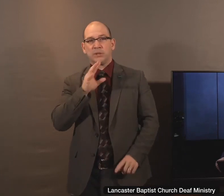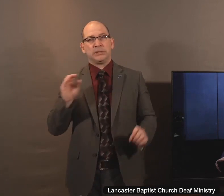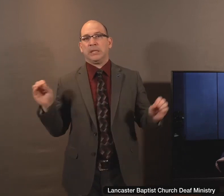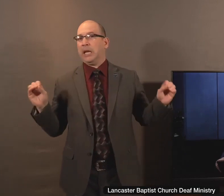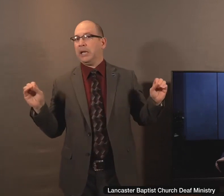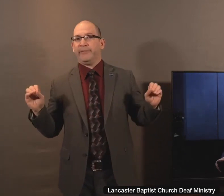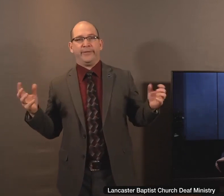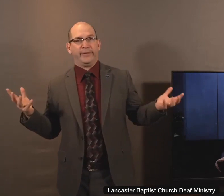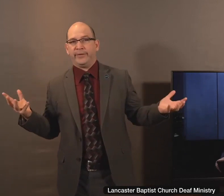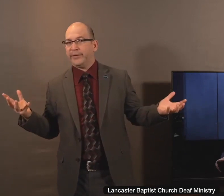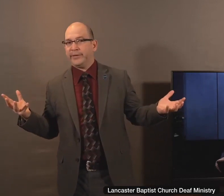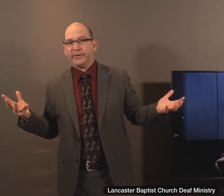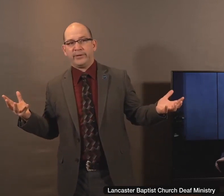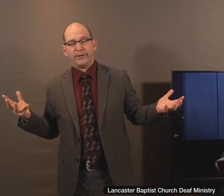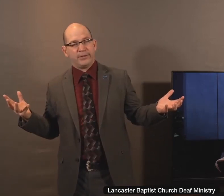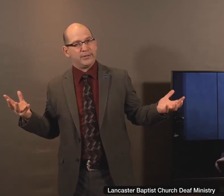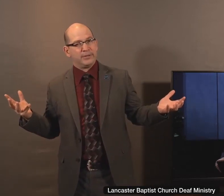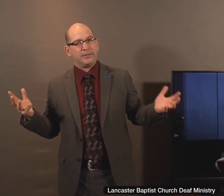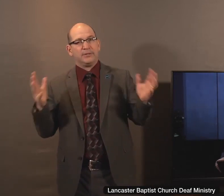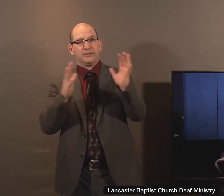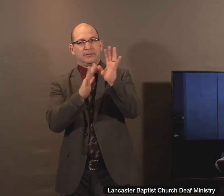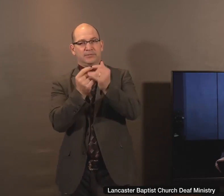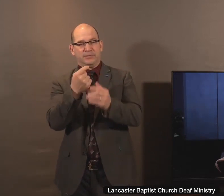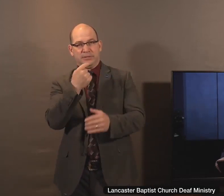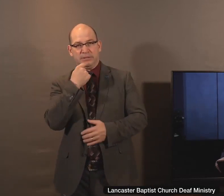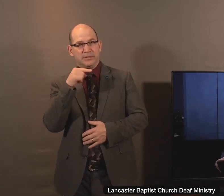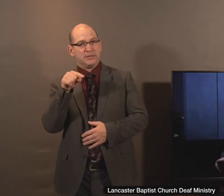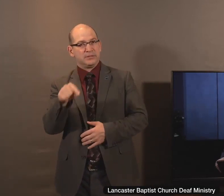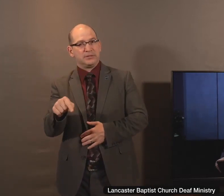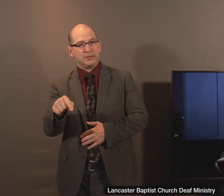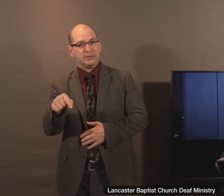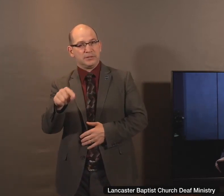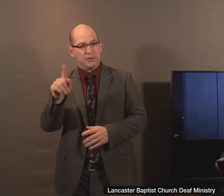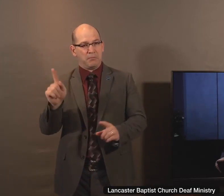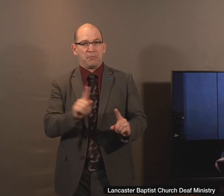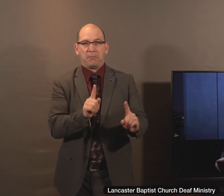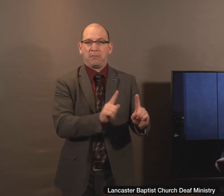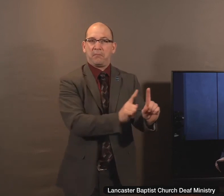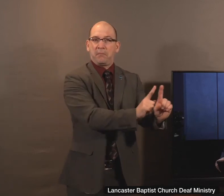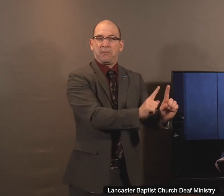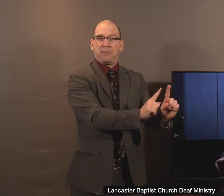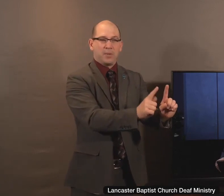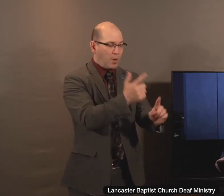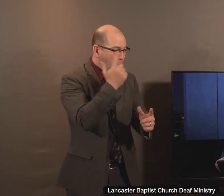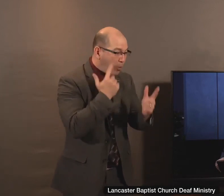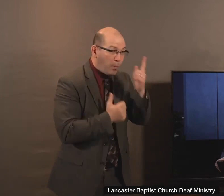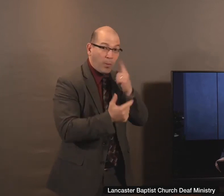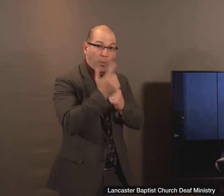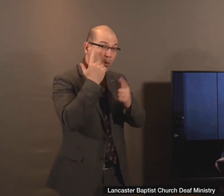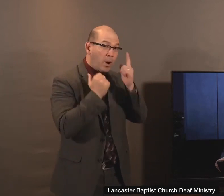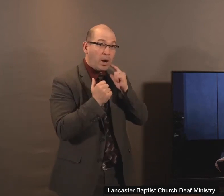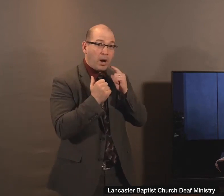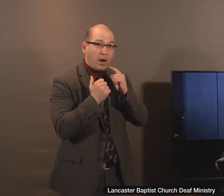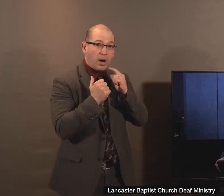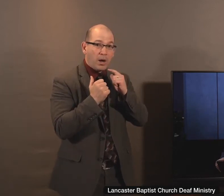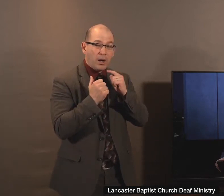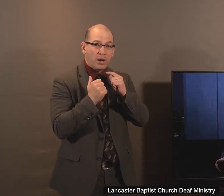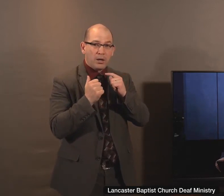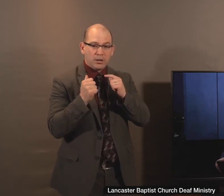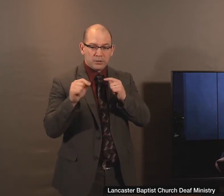never spoke a word. The Bible tells us that she stood behind him, verse 38, weeping. She wiped the oil with the hairs